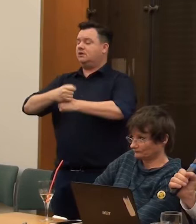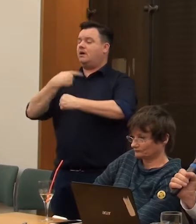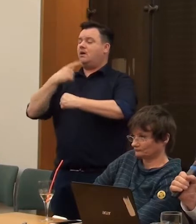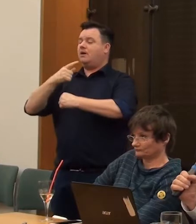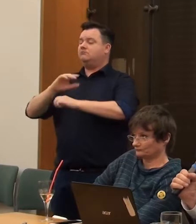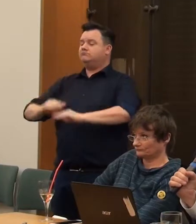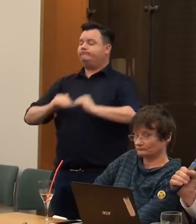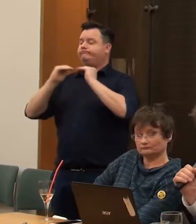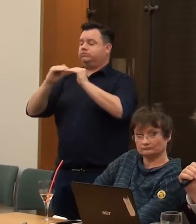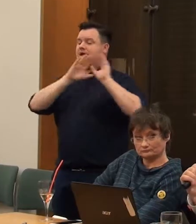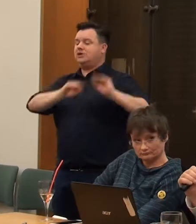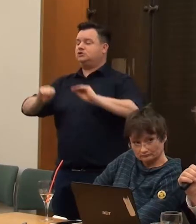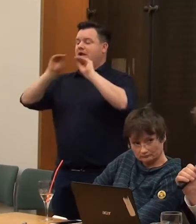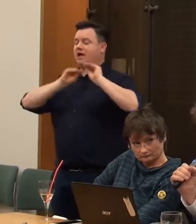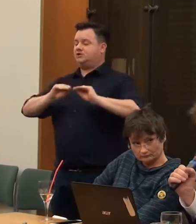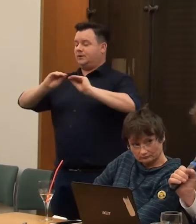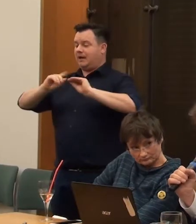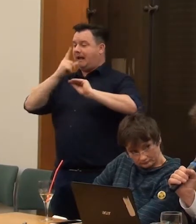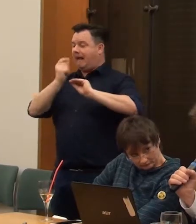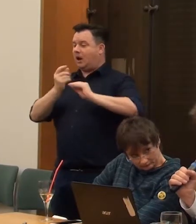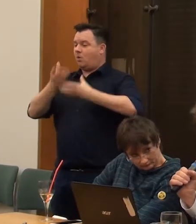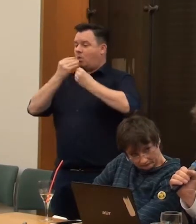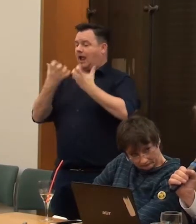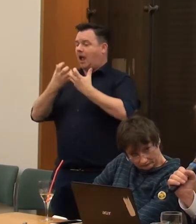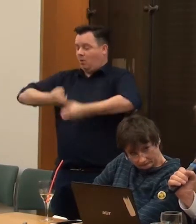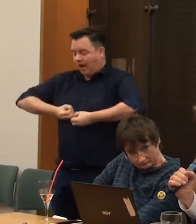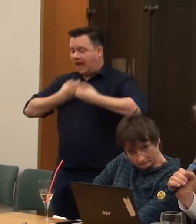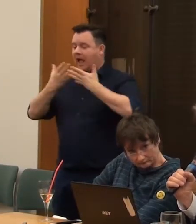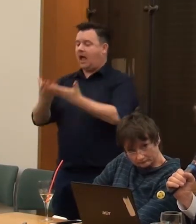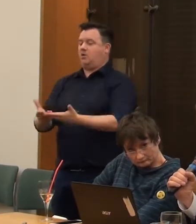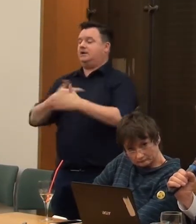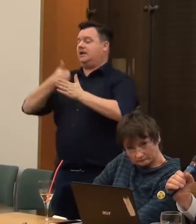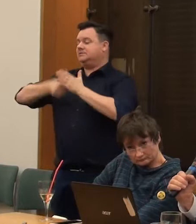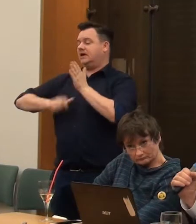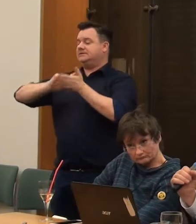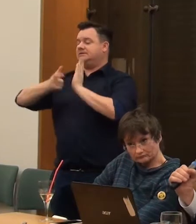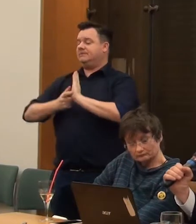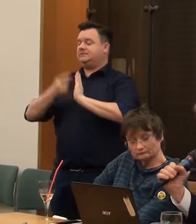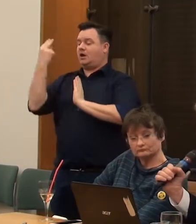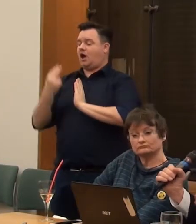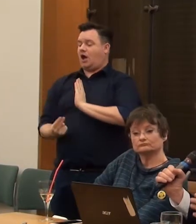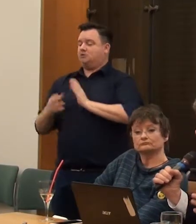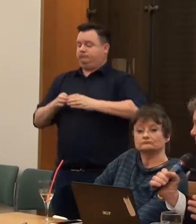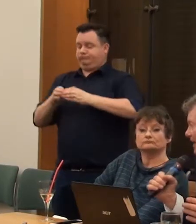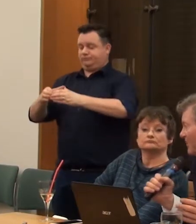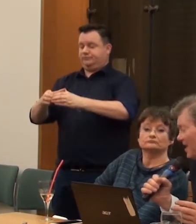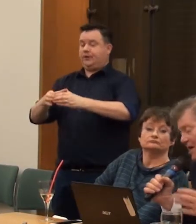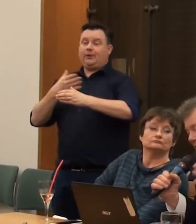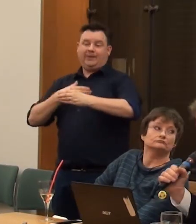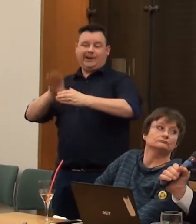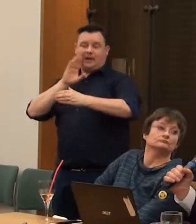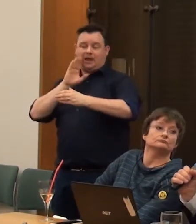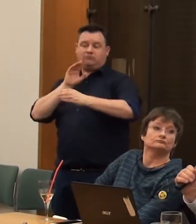education began to express themselves. And that was really the beginning of the disability arts movement that we're going to hear more about in a minute.